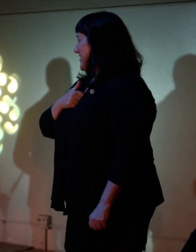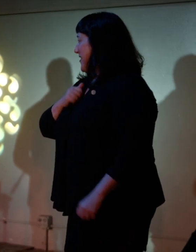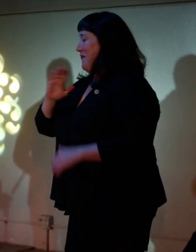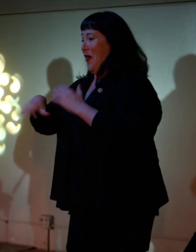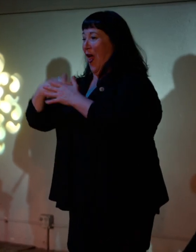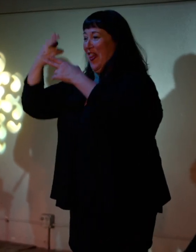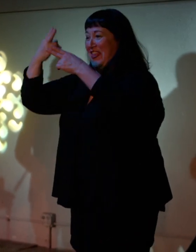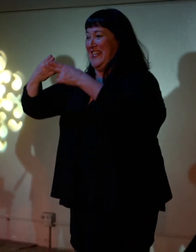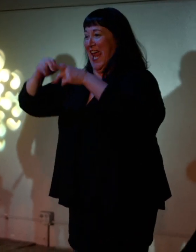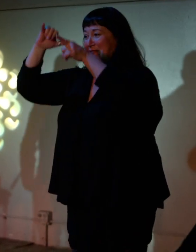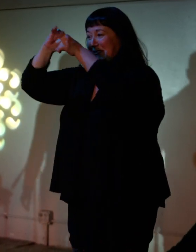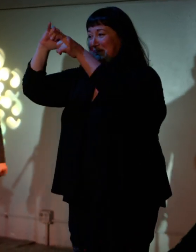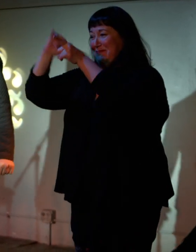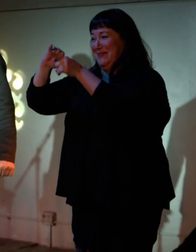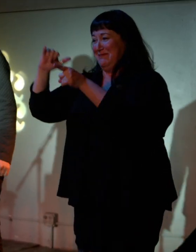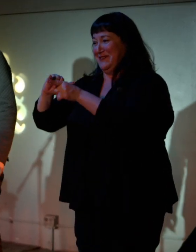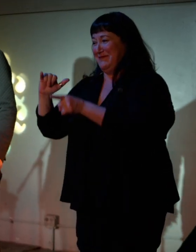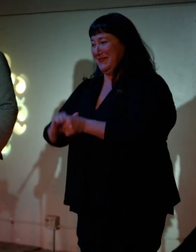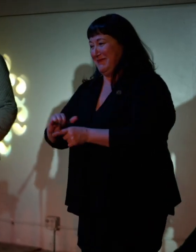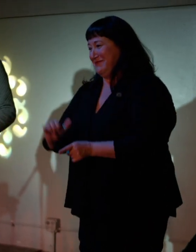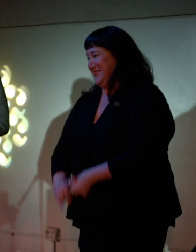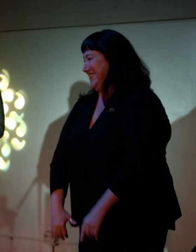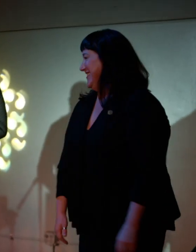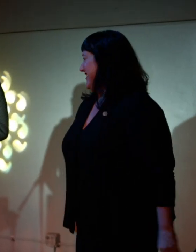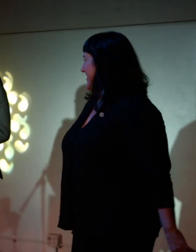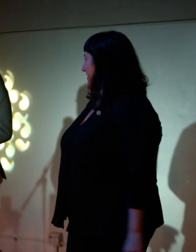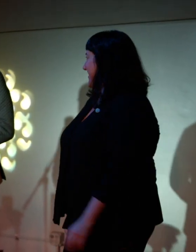the names that are about to happen. It's a lot.